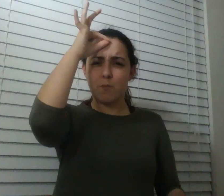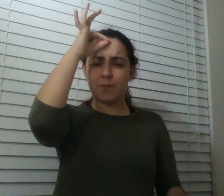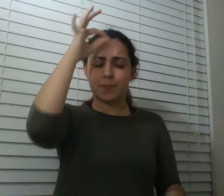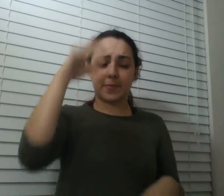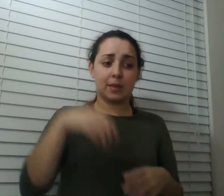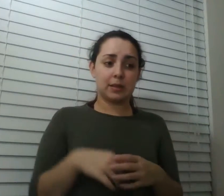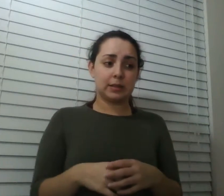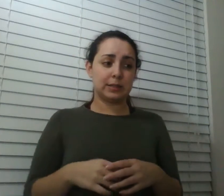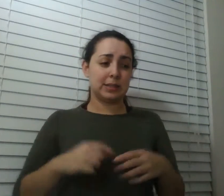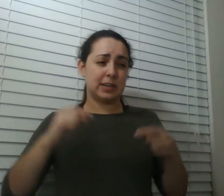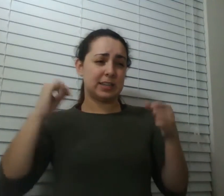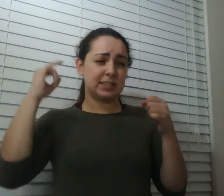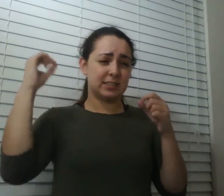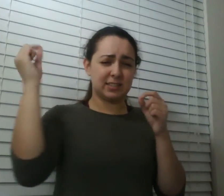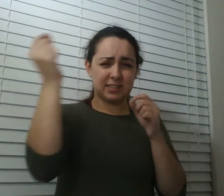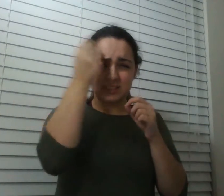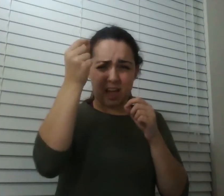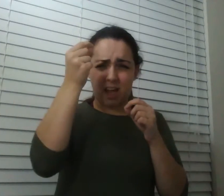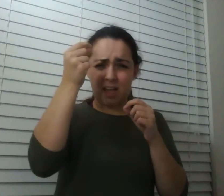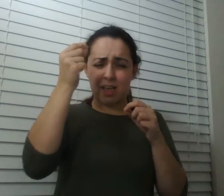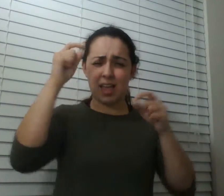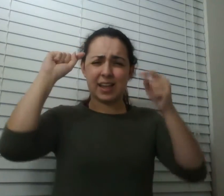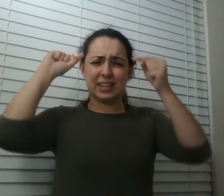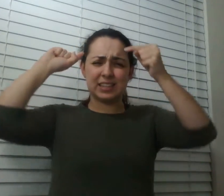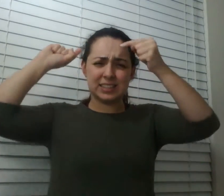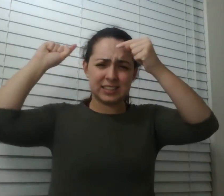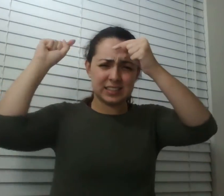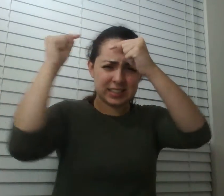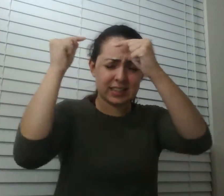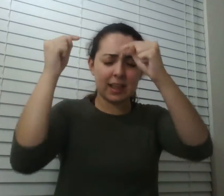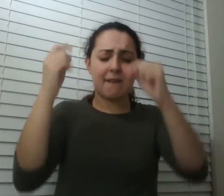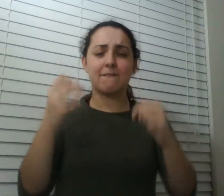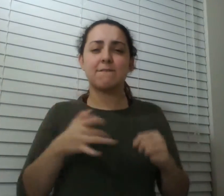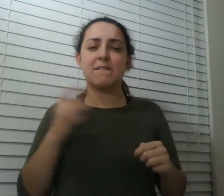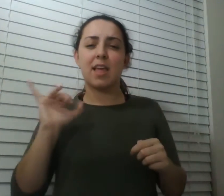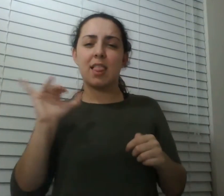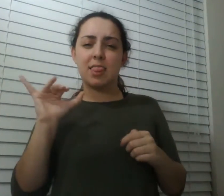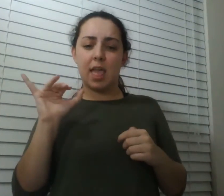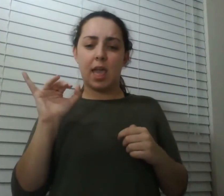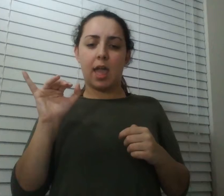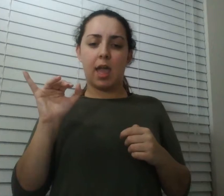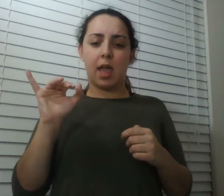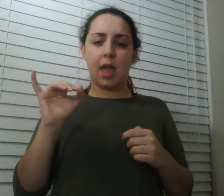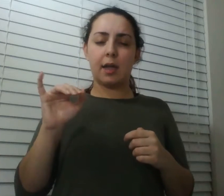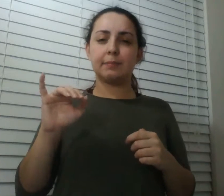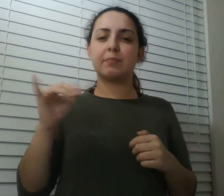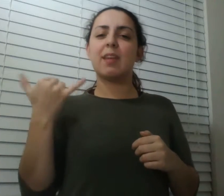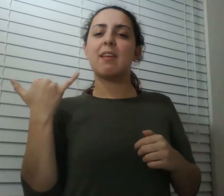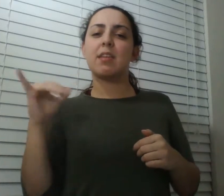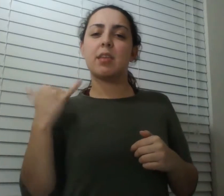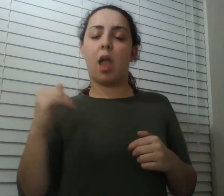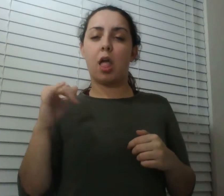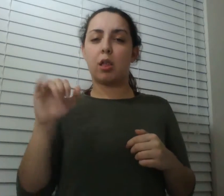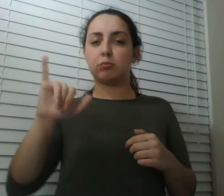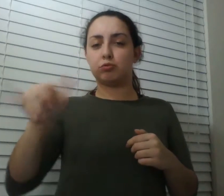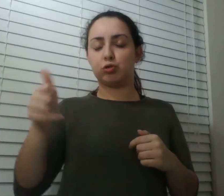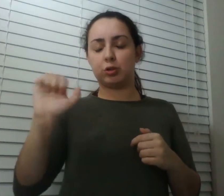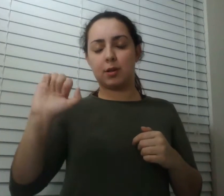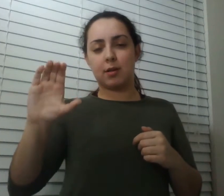hurts it it hurt like a yellow jacket or a horn but it was just a whole lot more and it kept hurting for